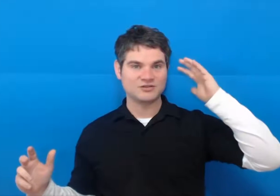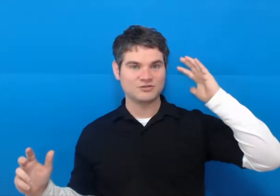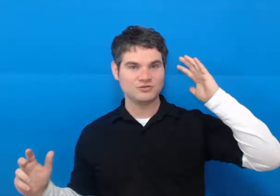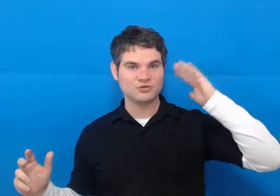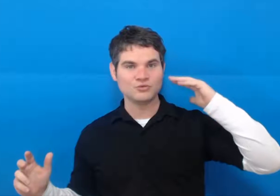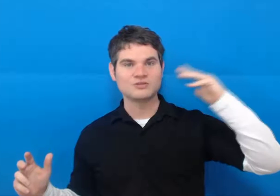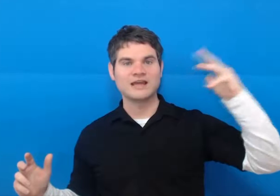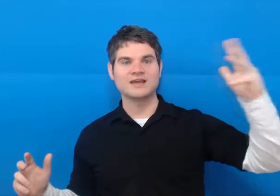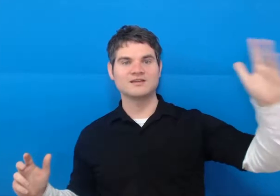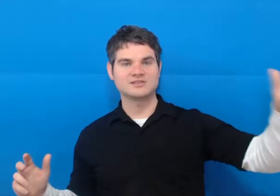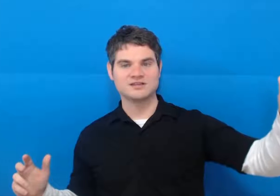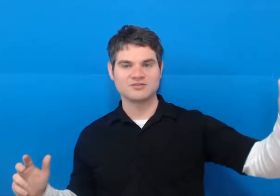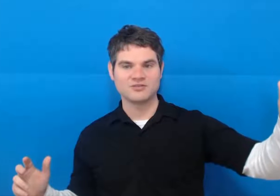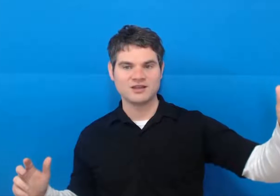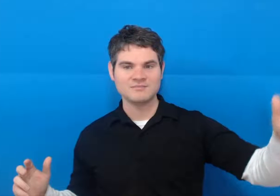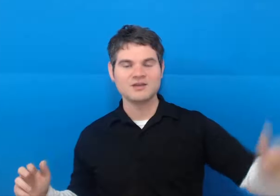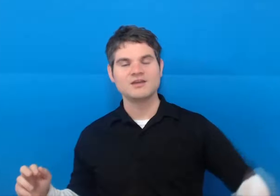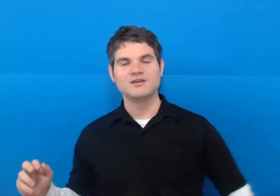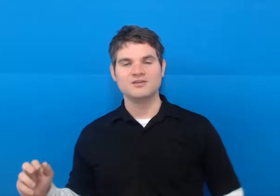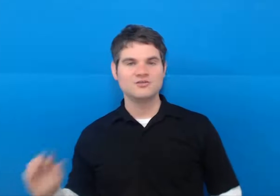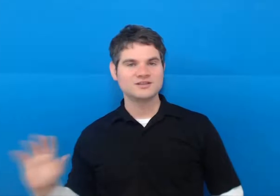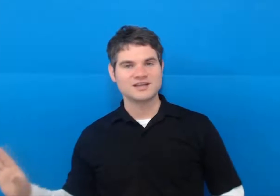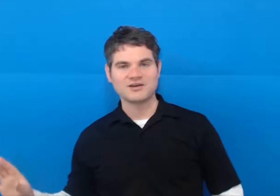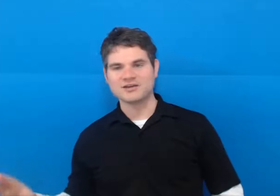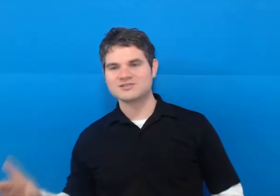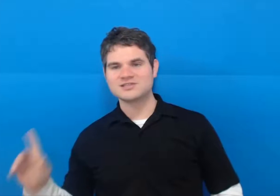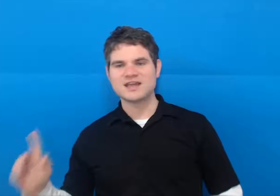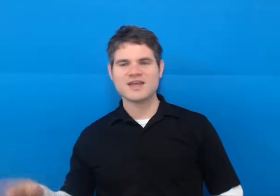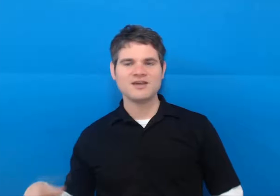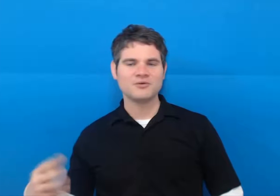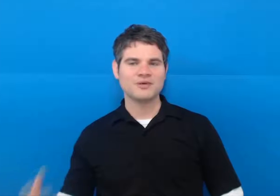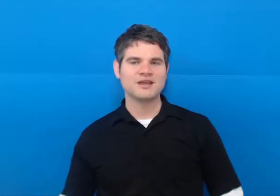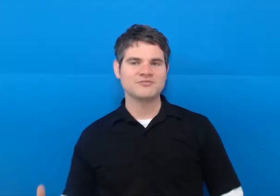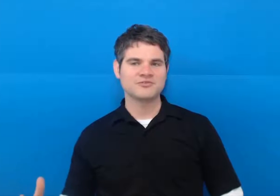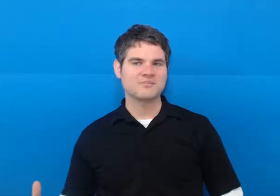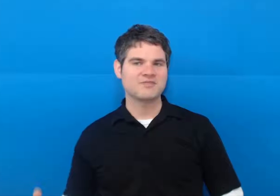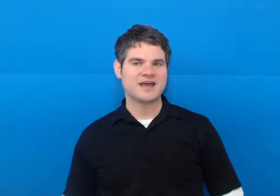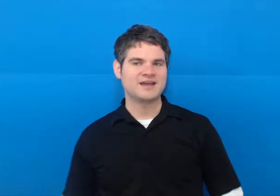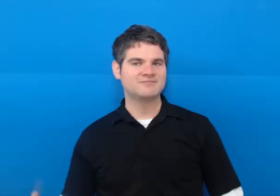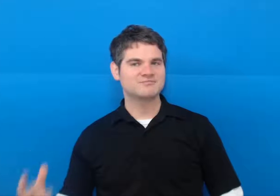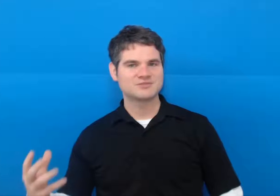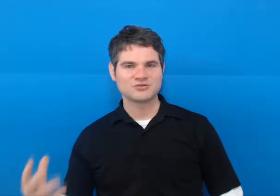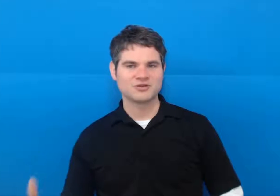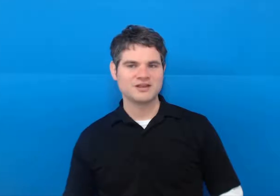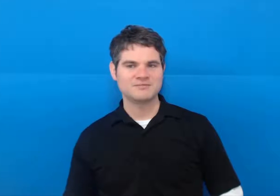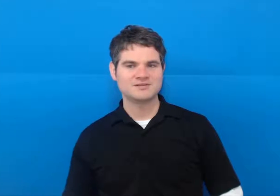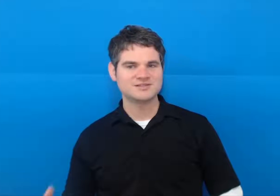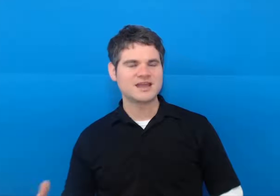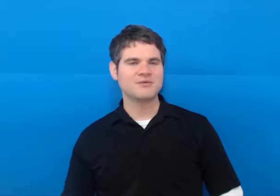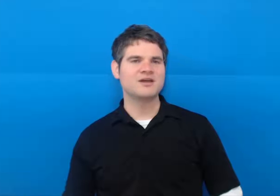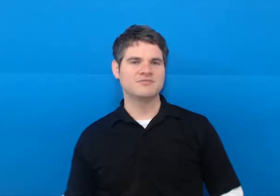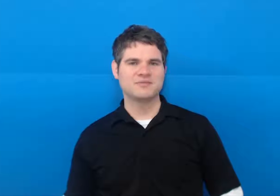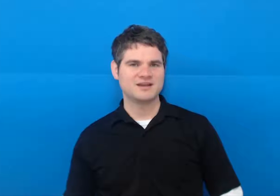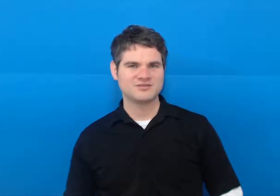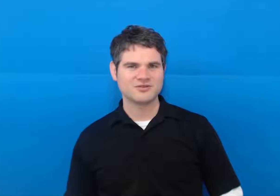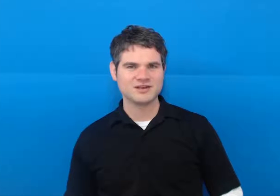you think is a creep you can tell her stay away from that creep stay away from that creep